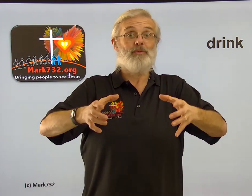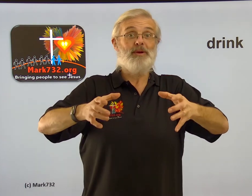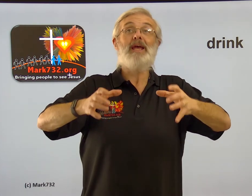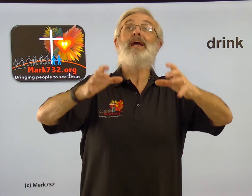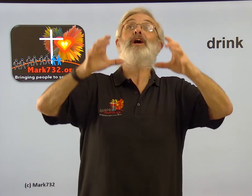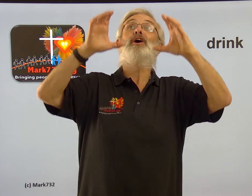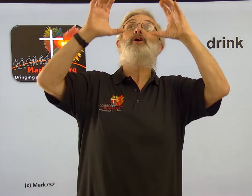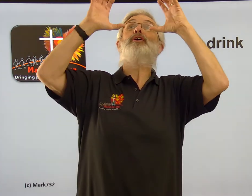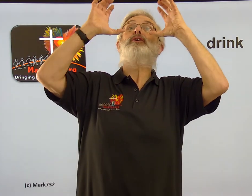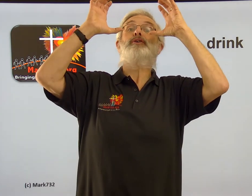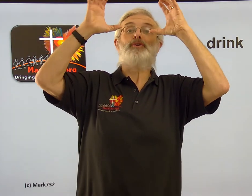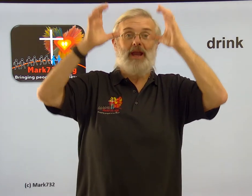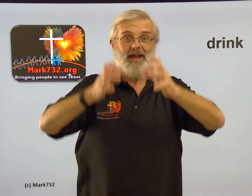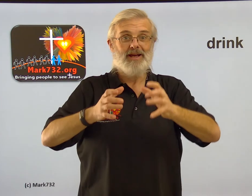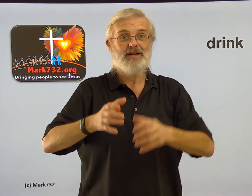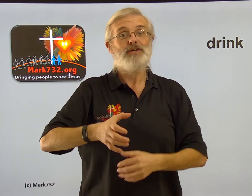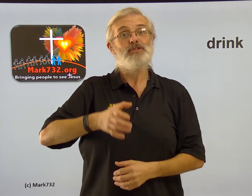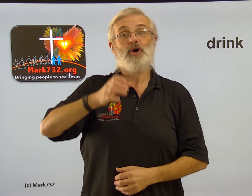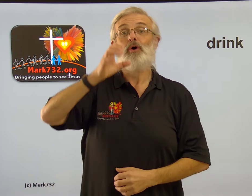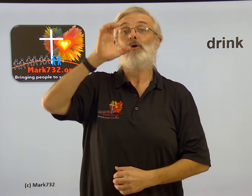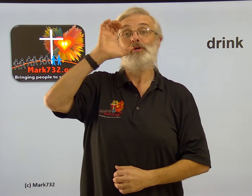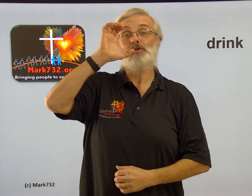big drink. So drink.